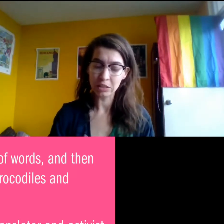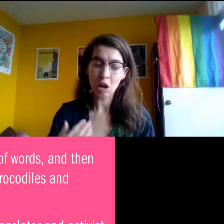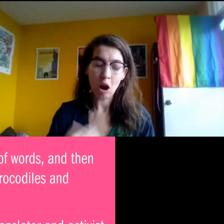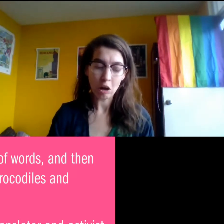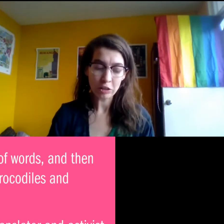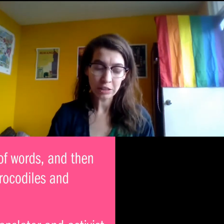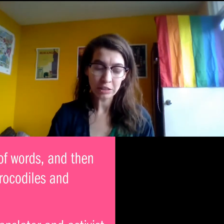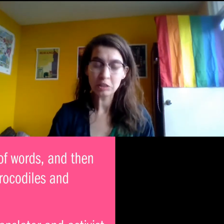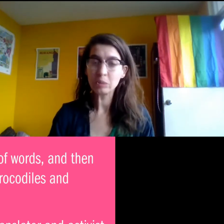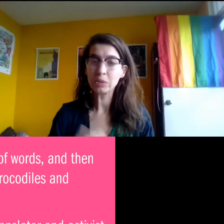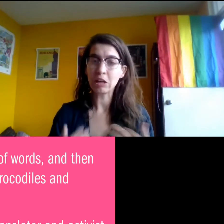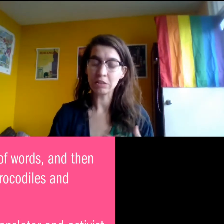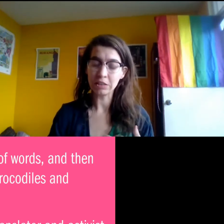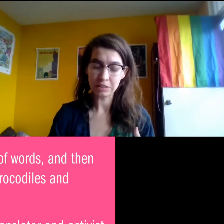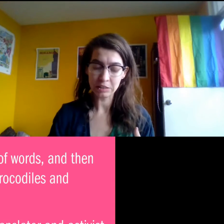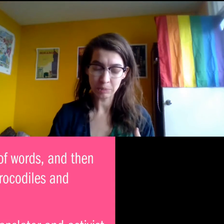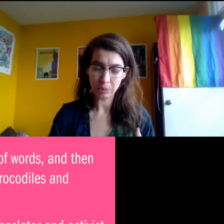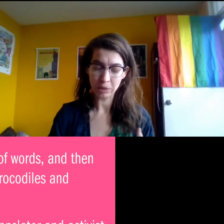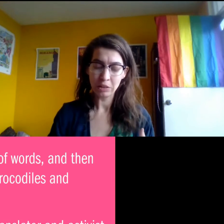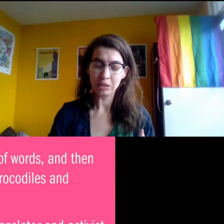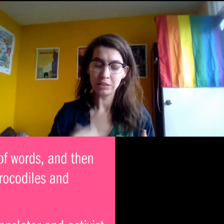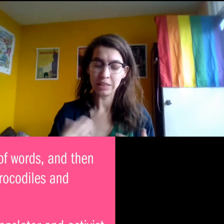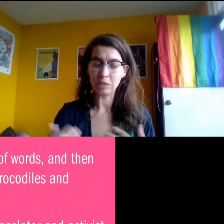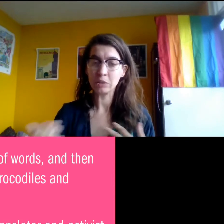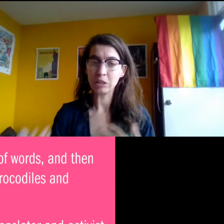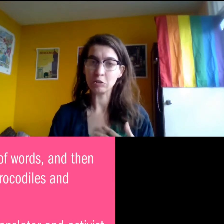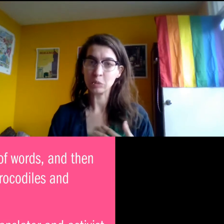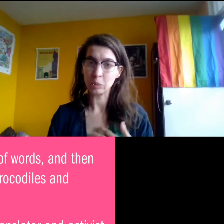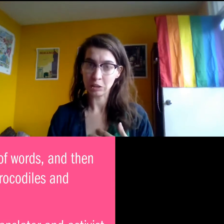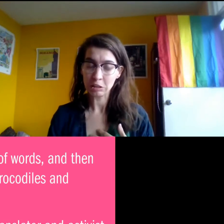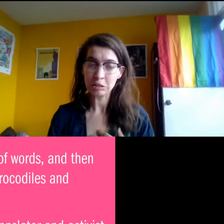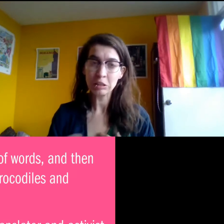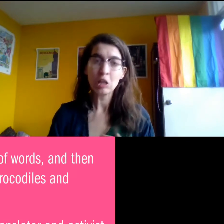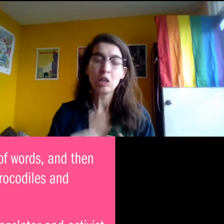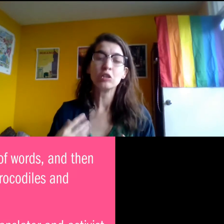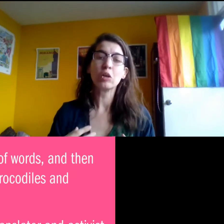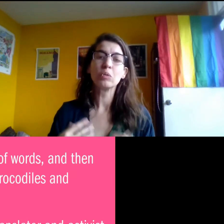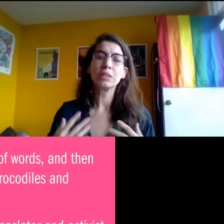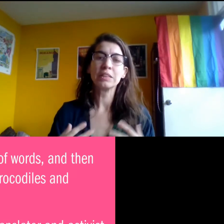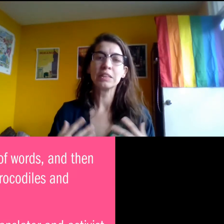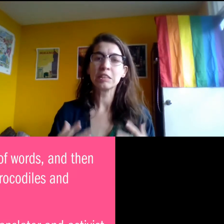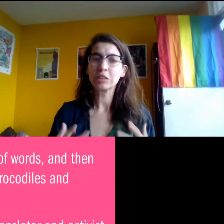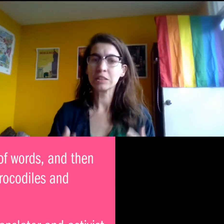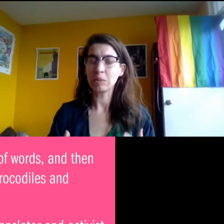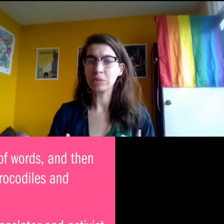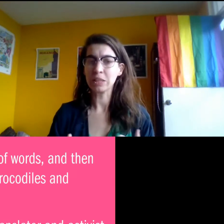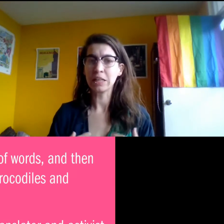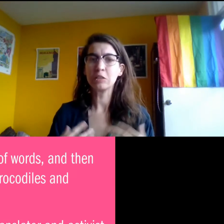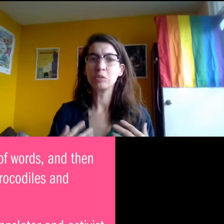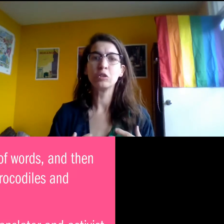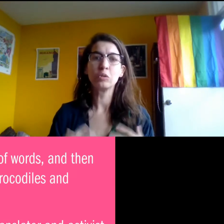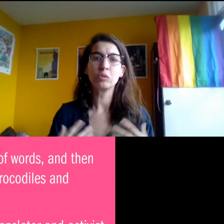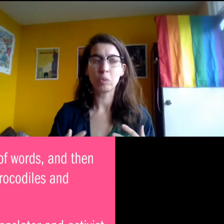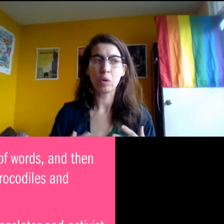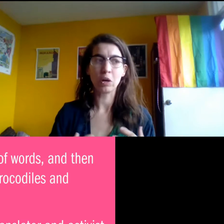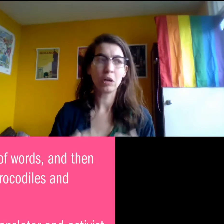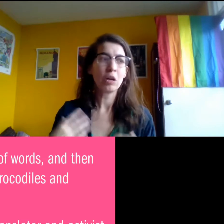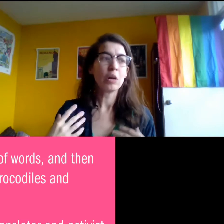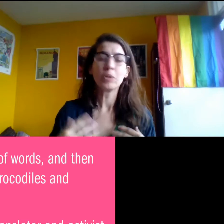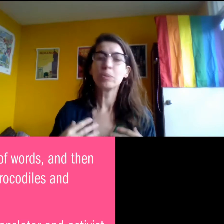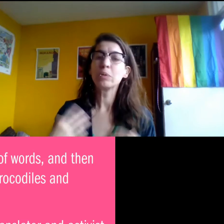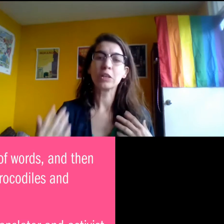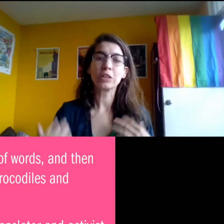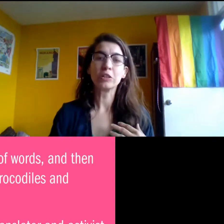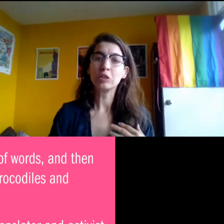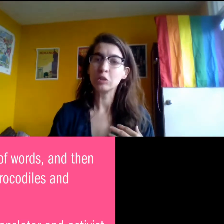with artists, with audience members, and with arts workers. So this isn't just something that you do for